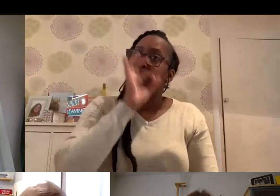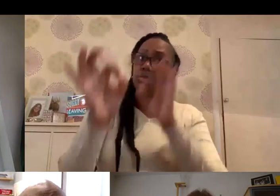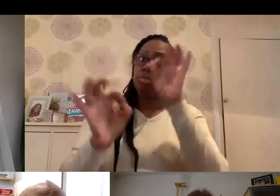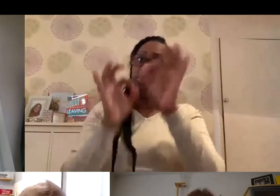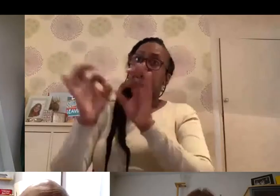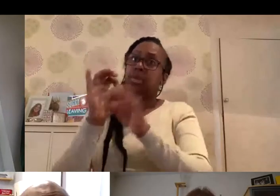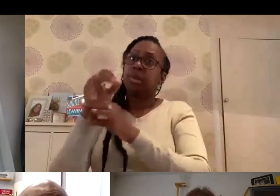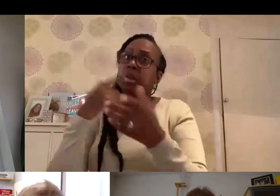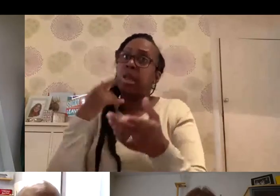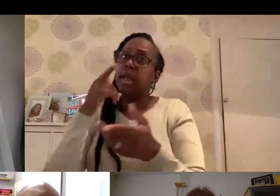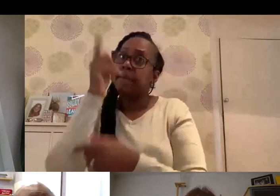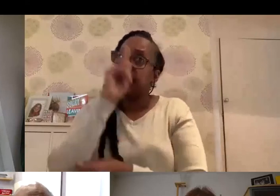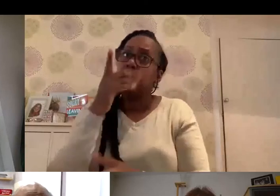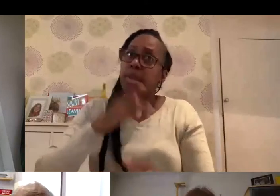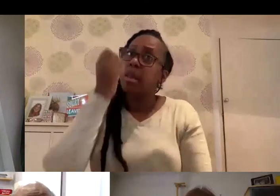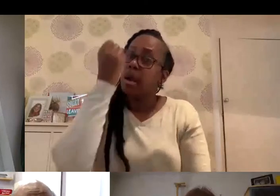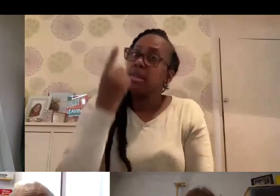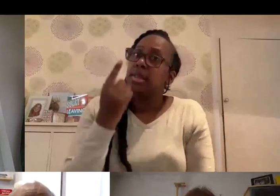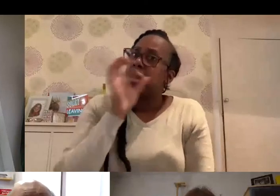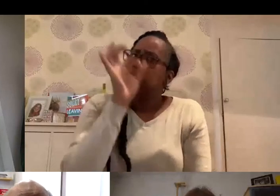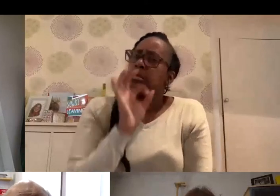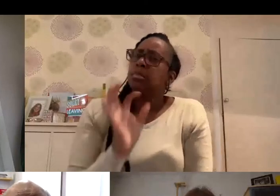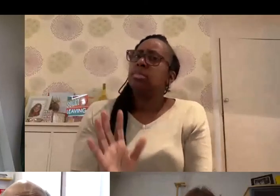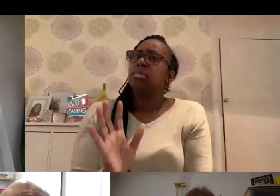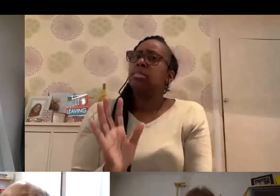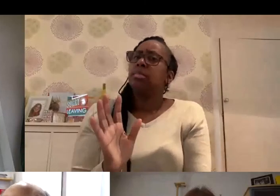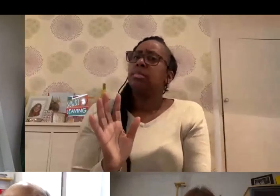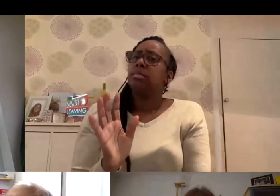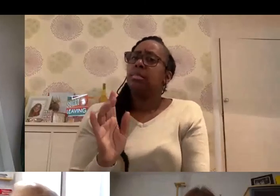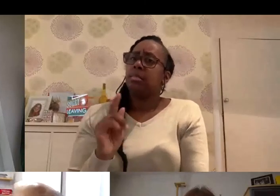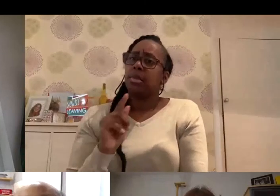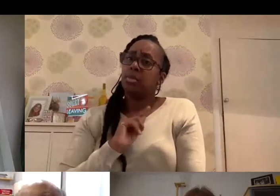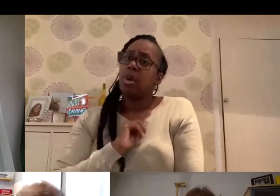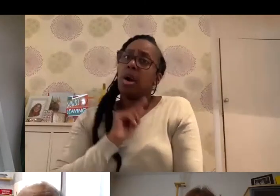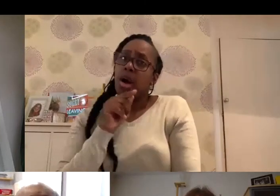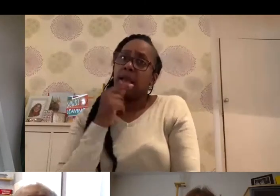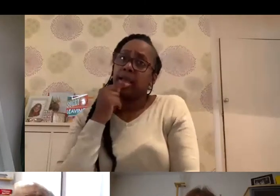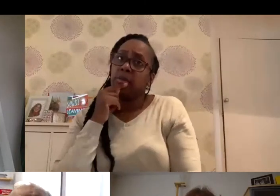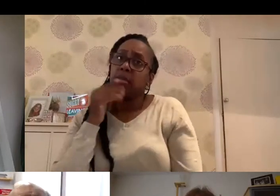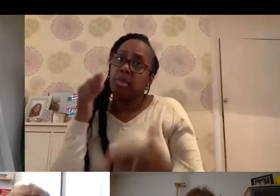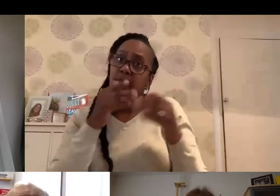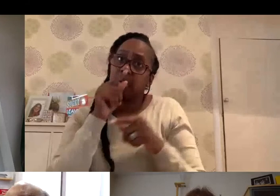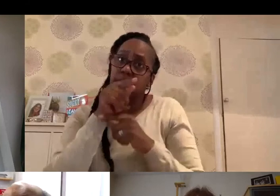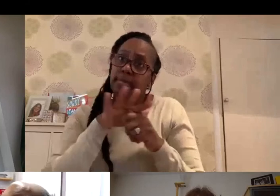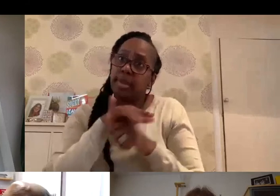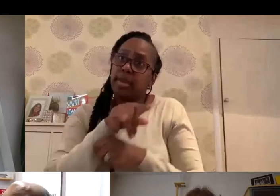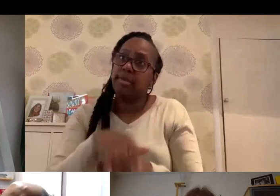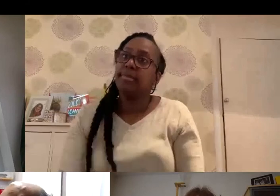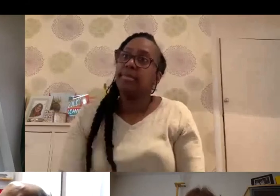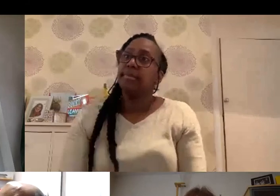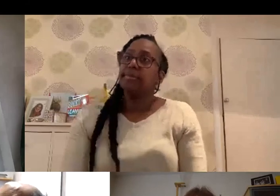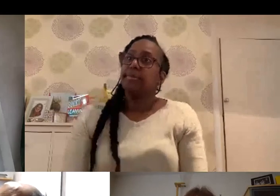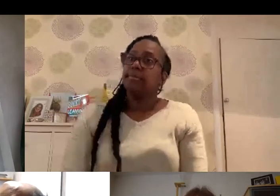to be met with by people who understand where you're coming from. And that's why I'm directing you in that direction. Thank you, Vasa. And I